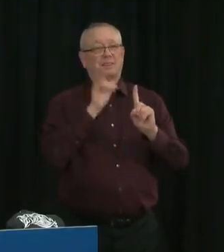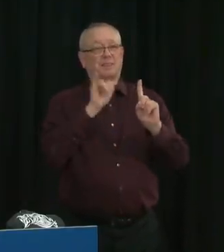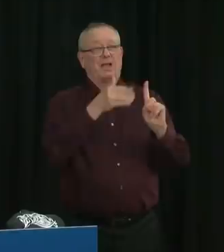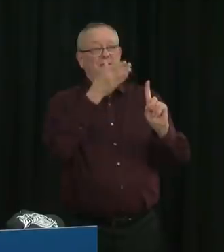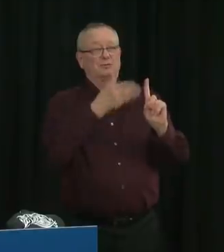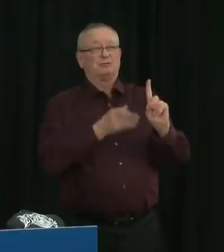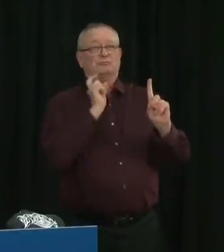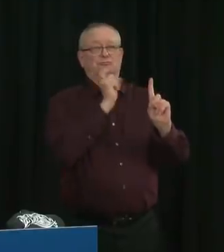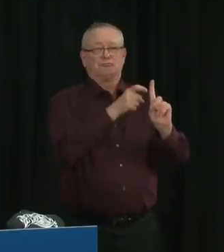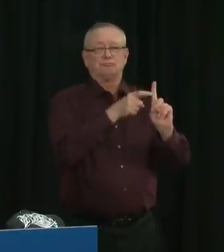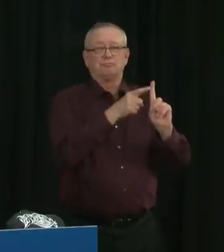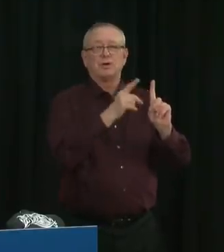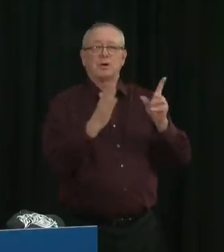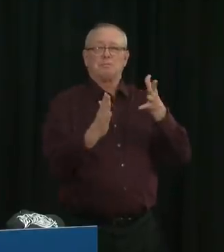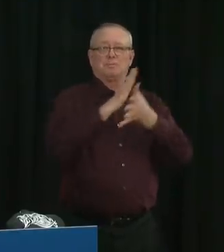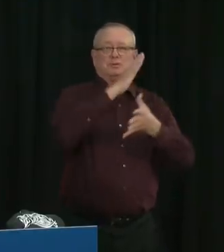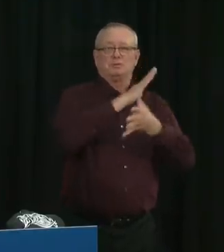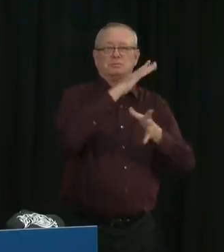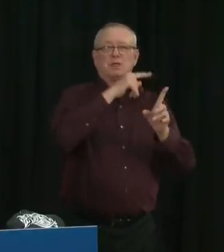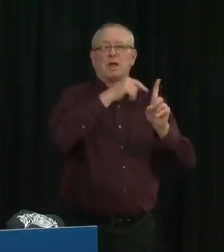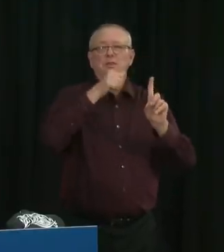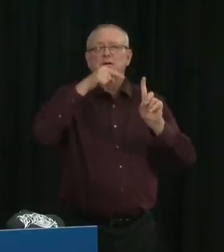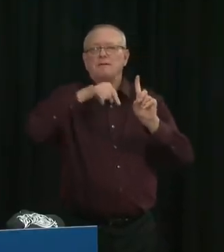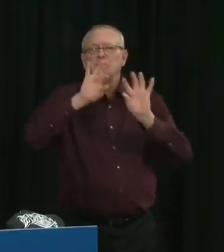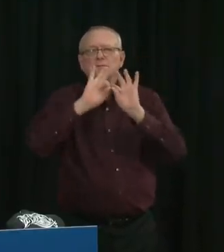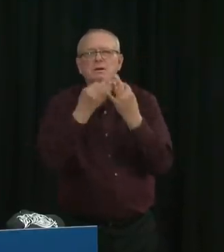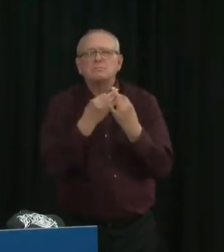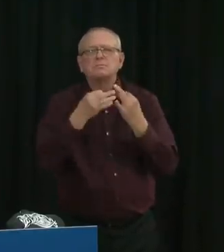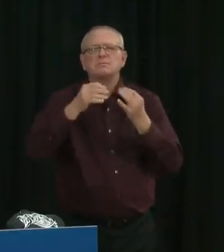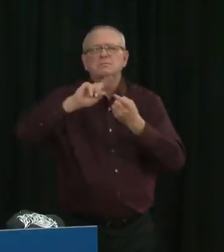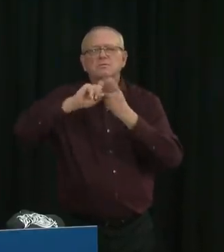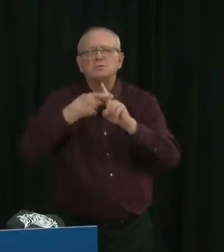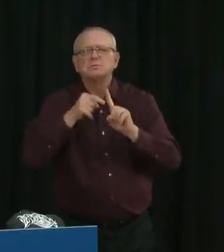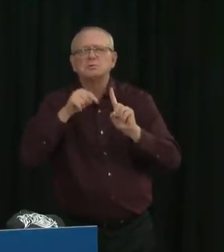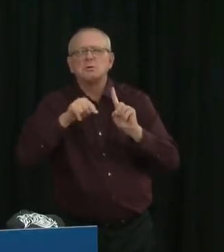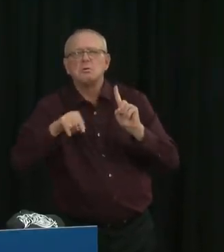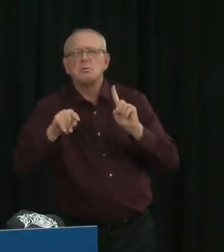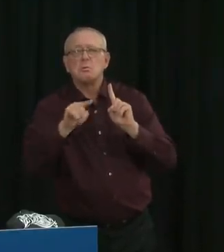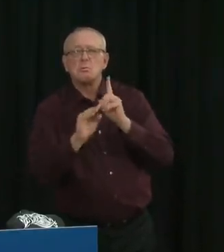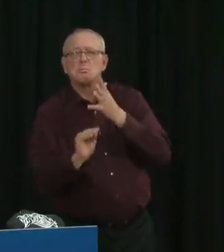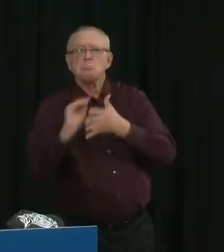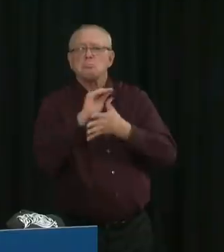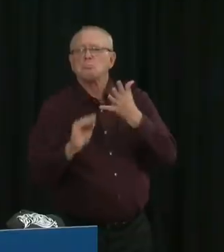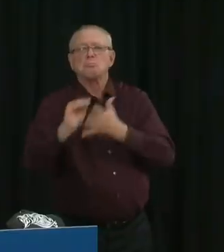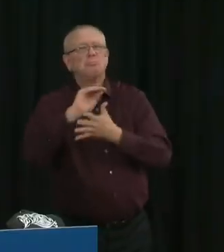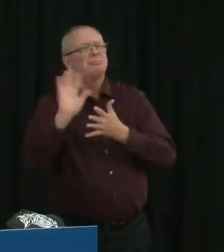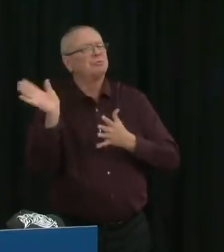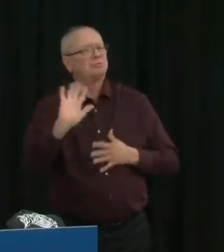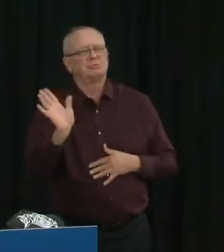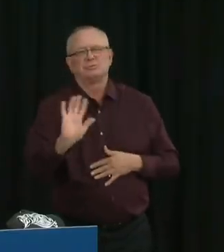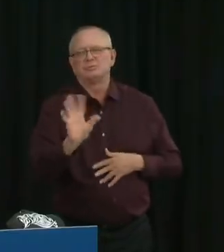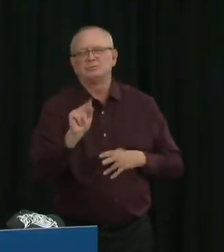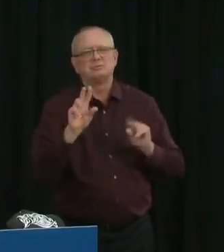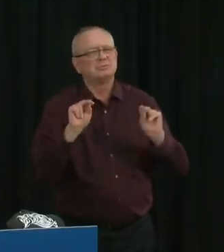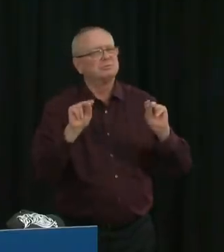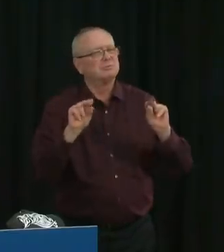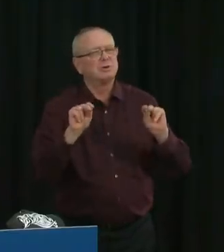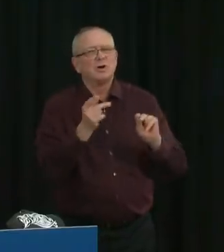to priority testing. This is simply for a small number of key decision-makers, and it occurs very rarely.